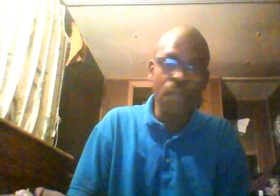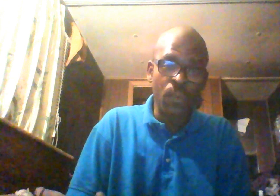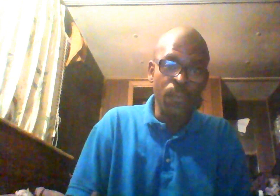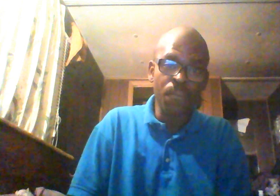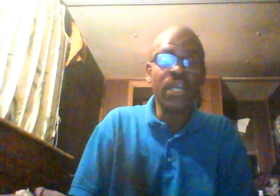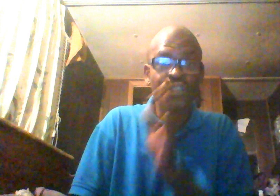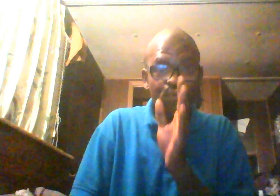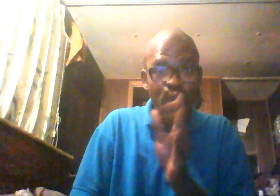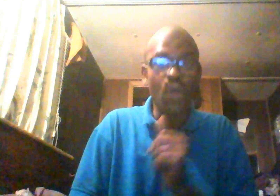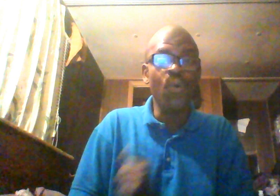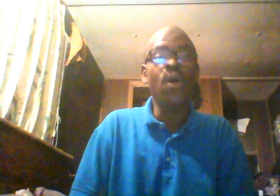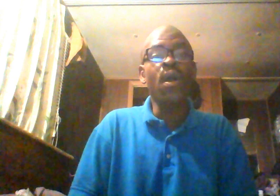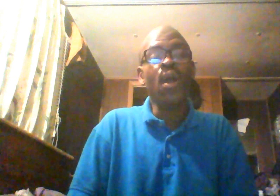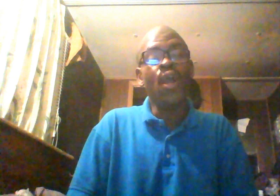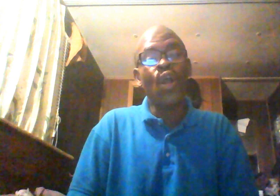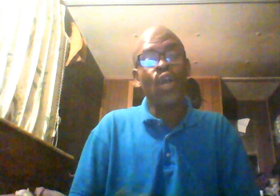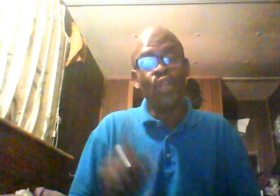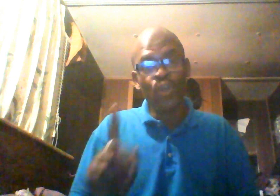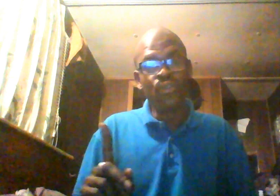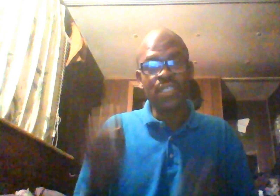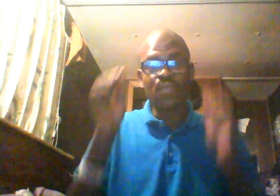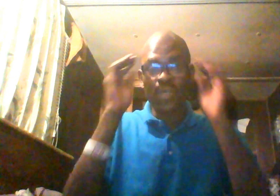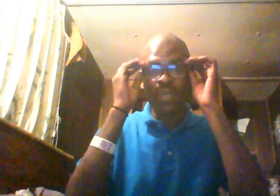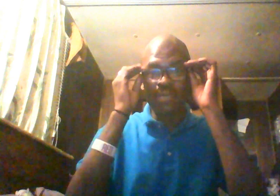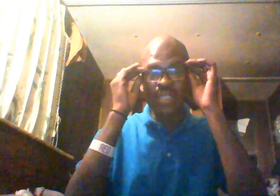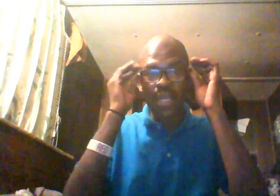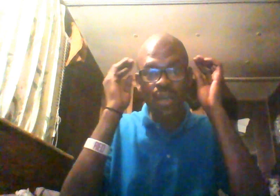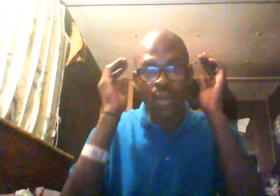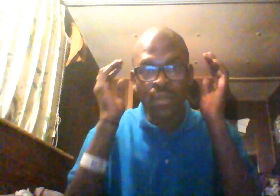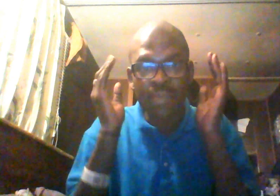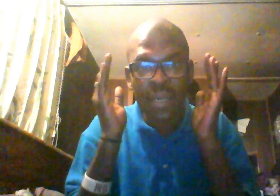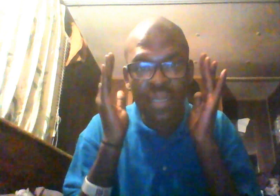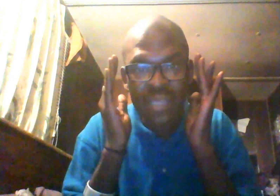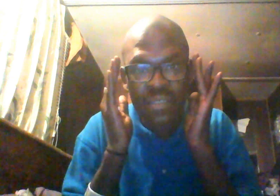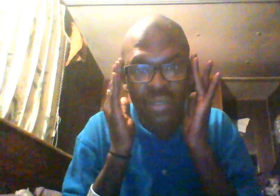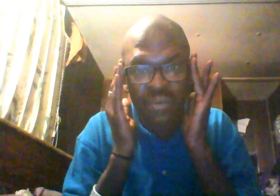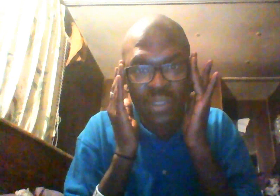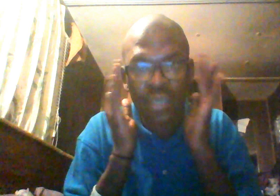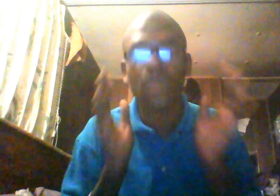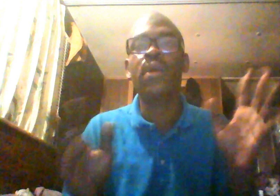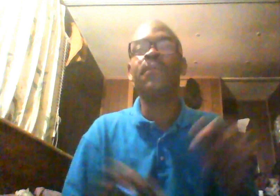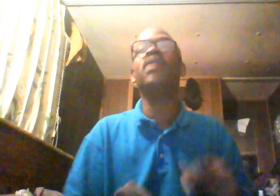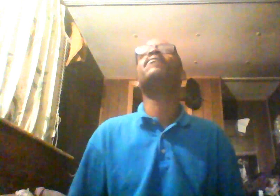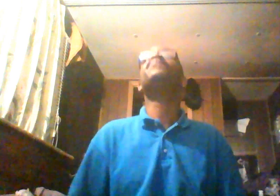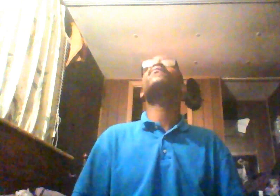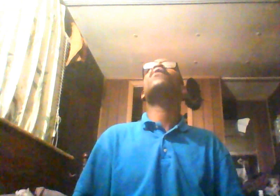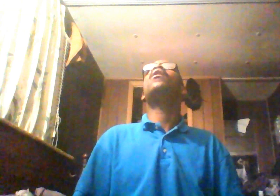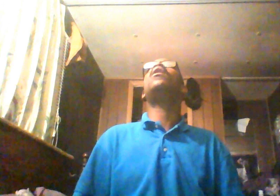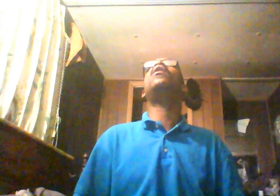No, because you know losers is what's going to keep this thing going. Is my glasses crooked or what hell? Okay, anyway. Um,